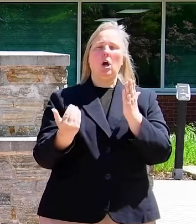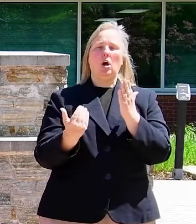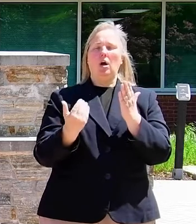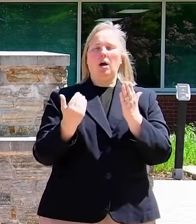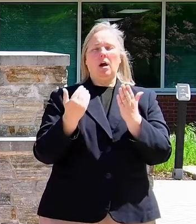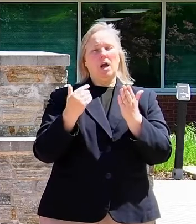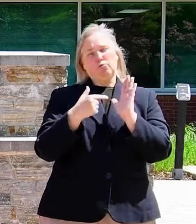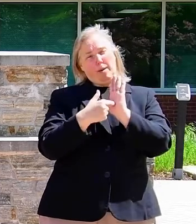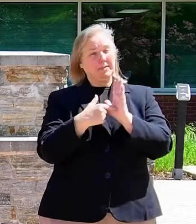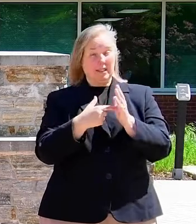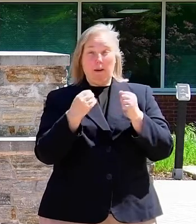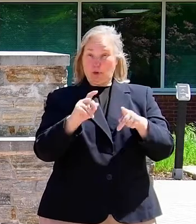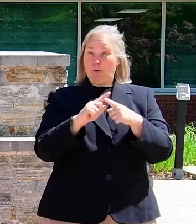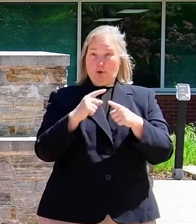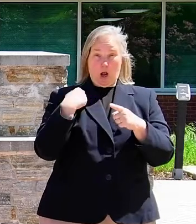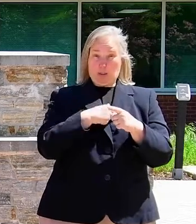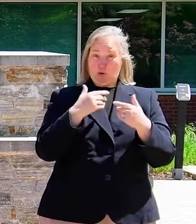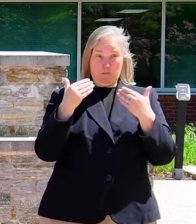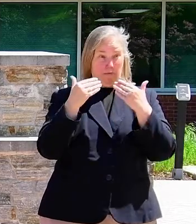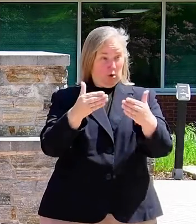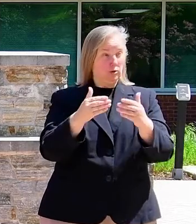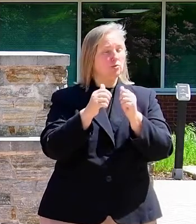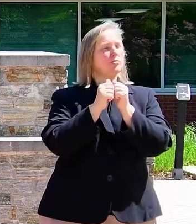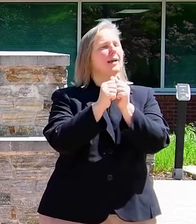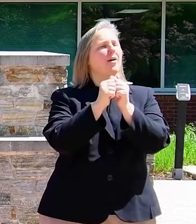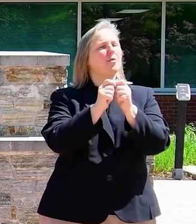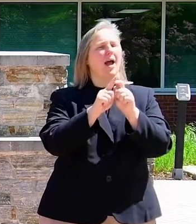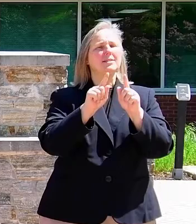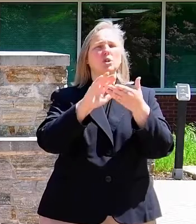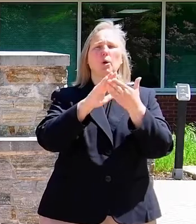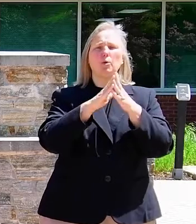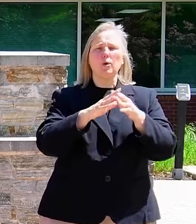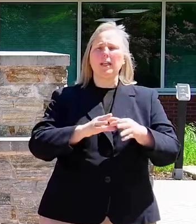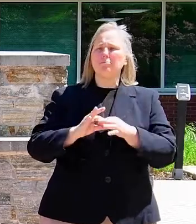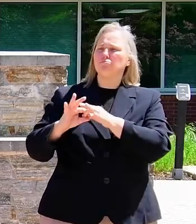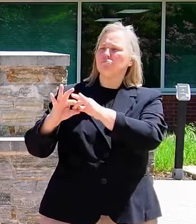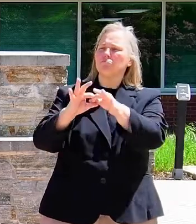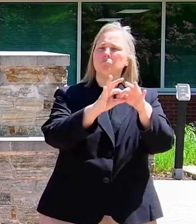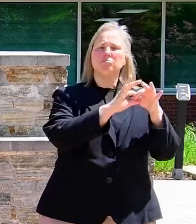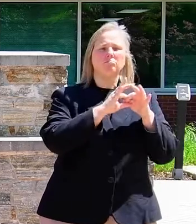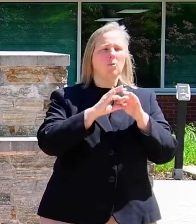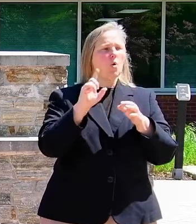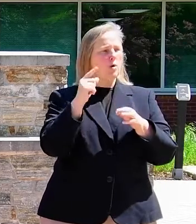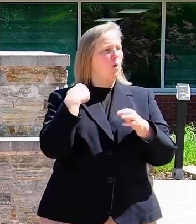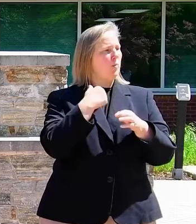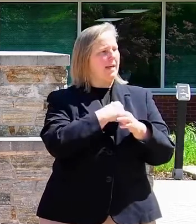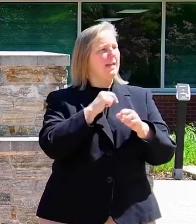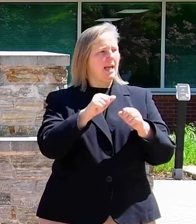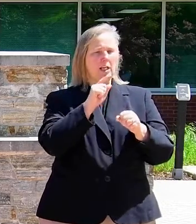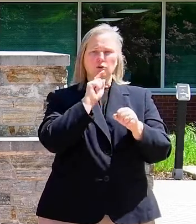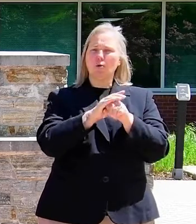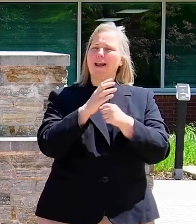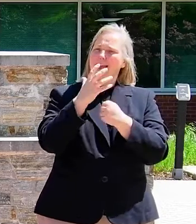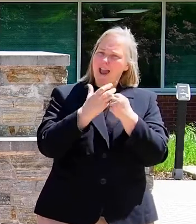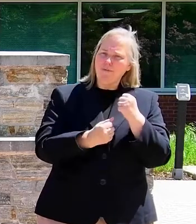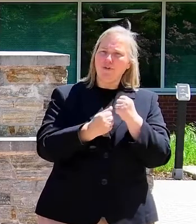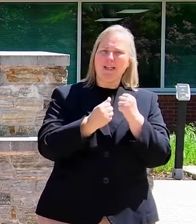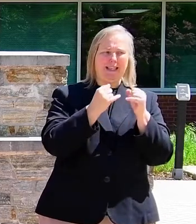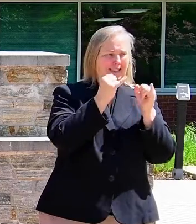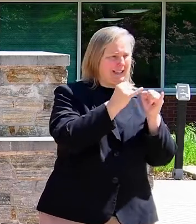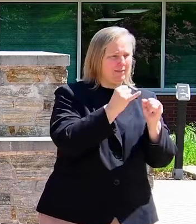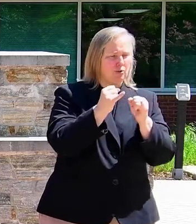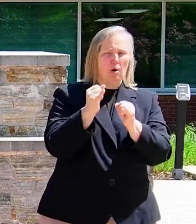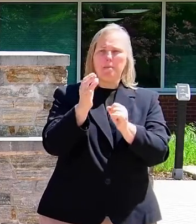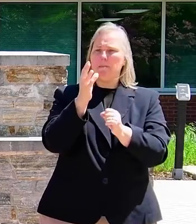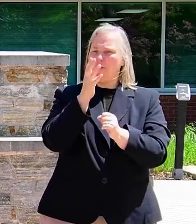opportunity for us to move forward together as a community where we can ensure every single mother and family